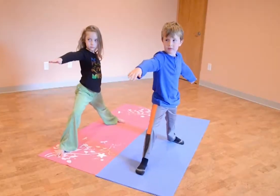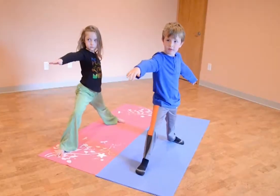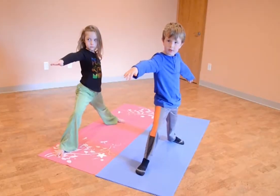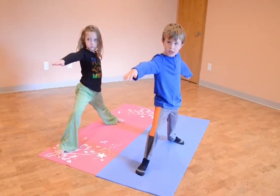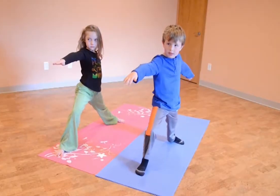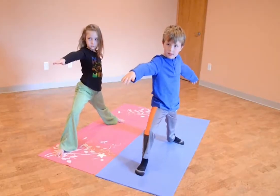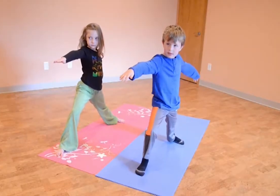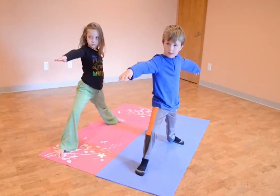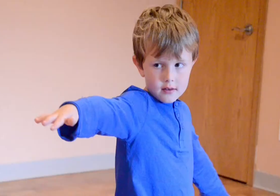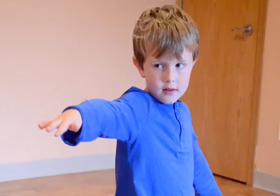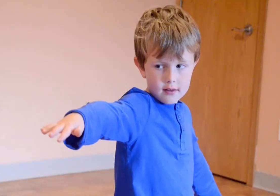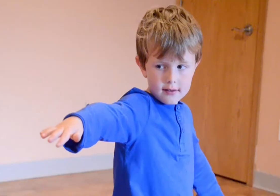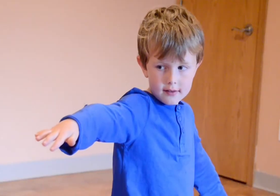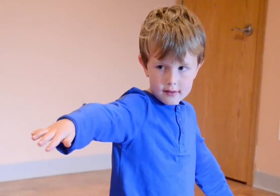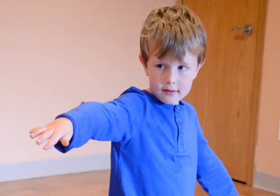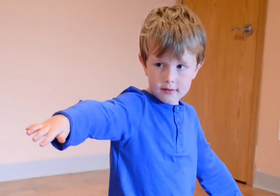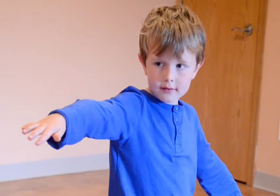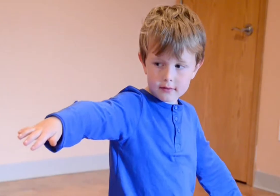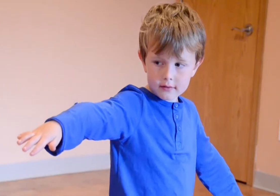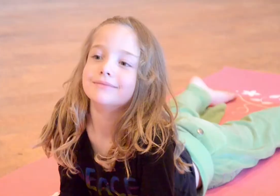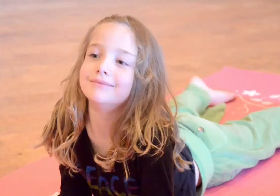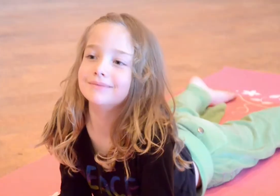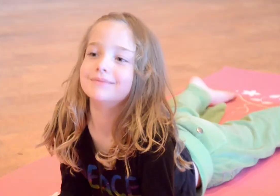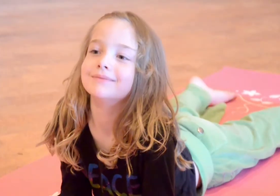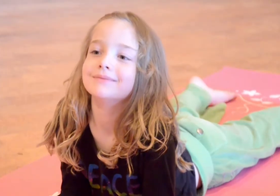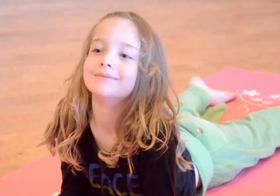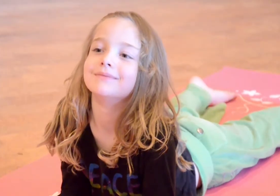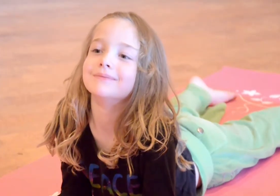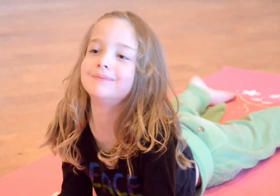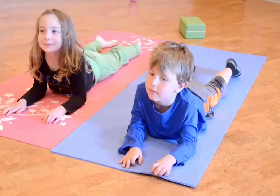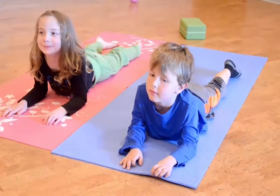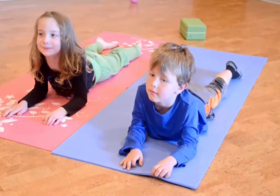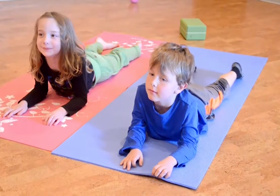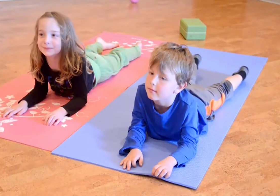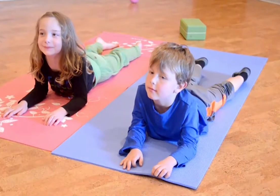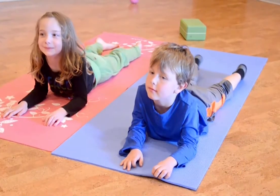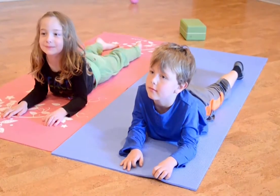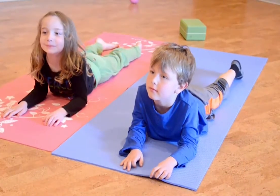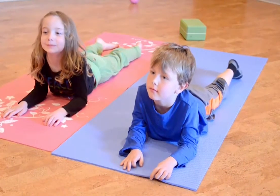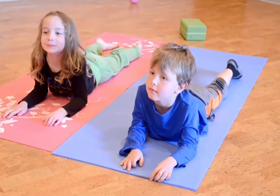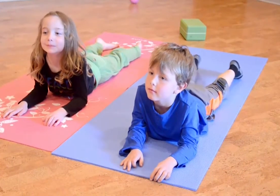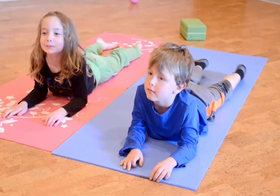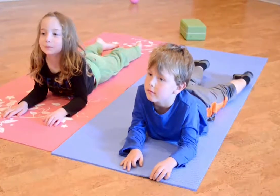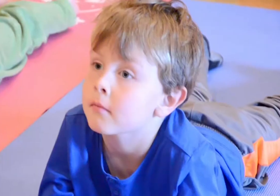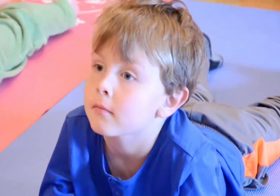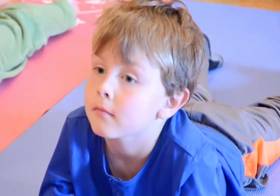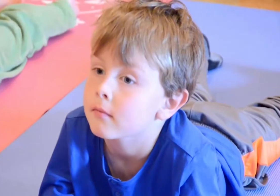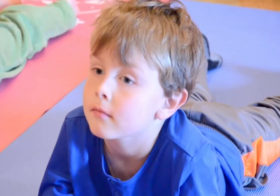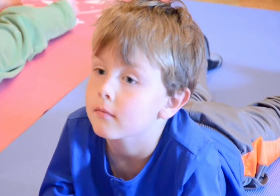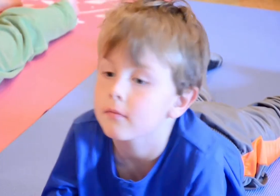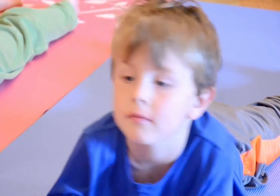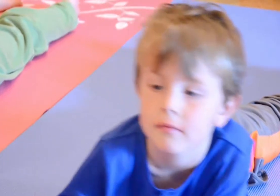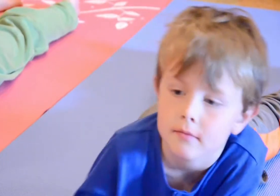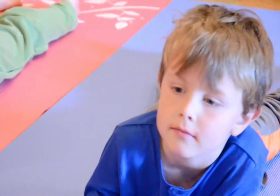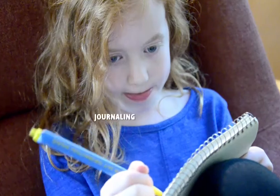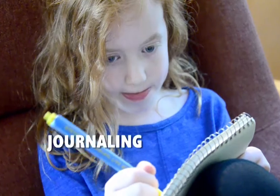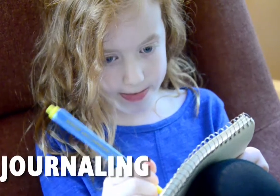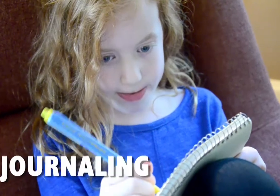to defuse some of that anger and frustration so that they don't react in harmful ways to themselves or others. And doing